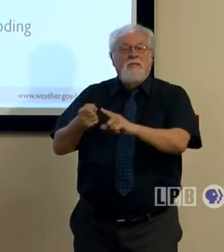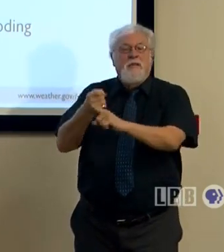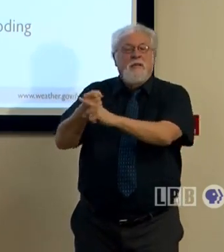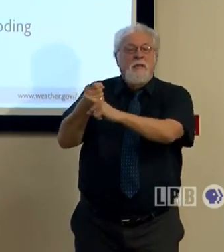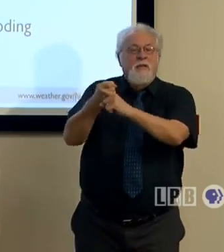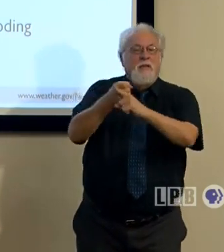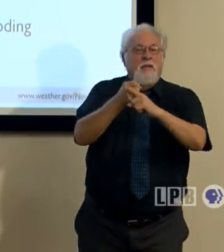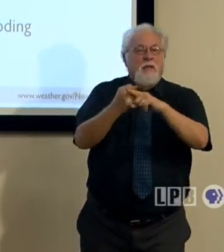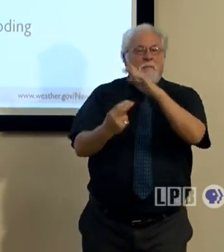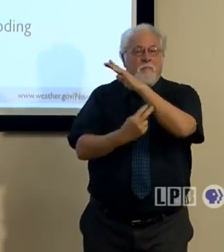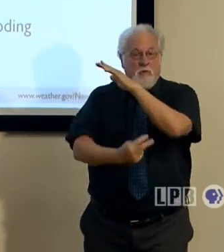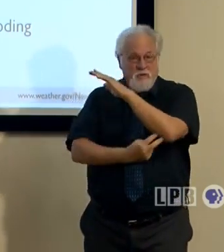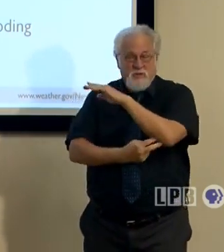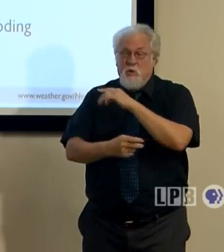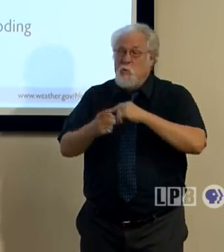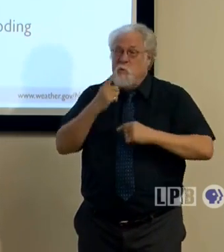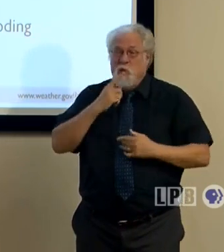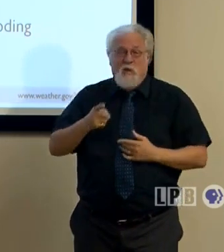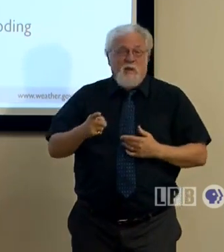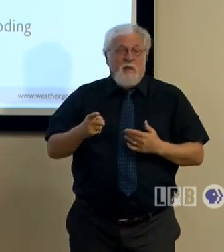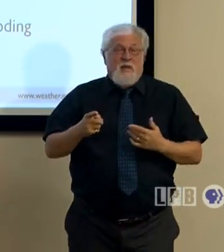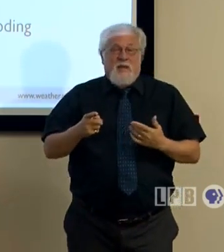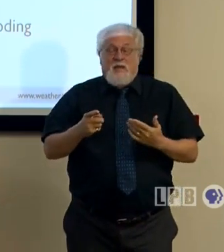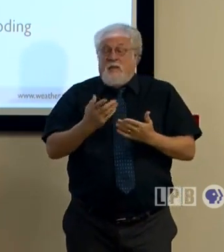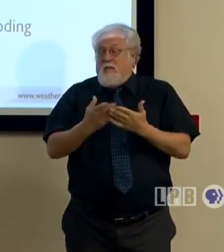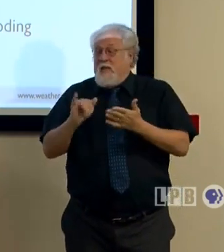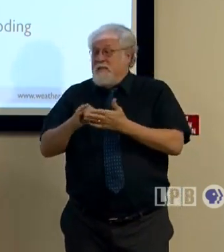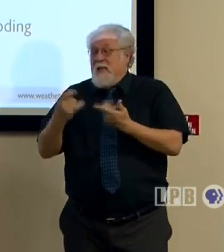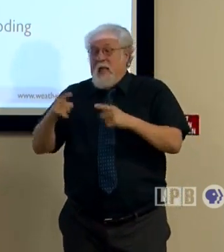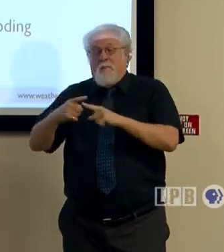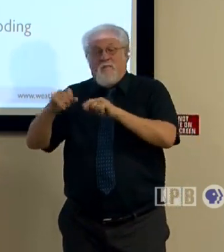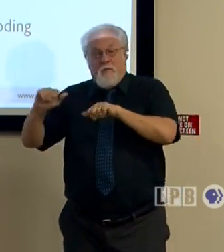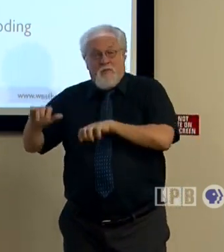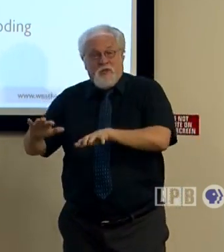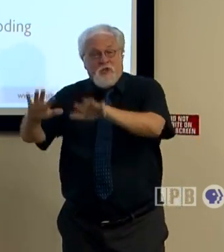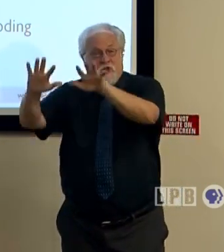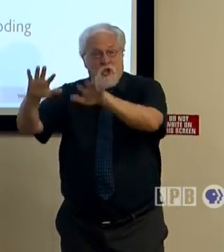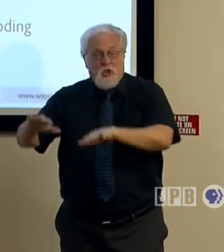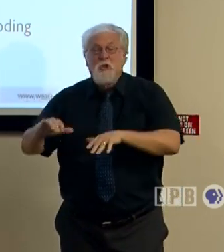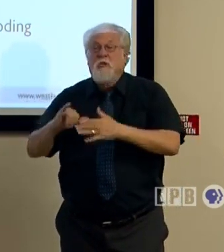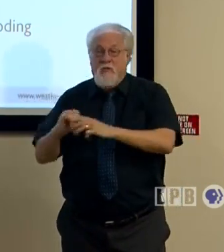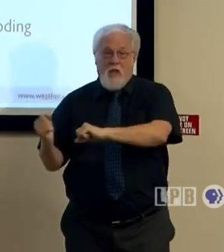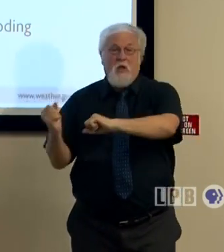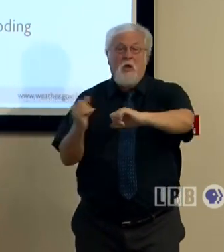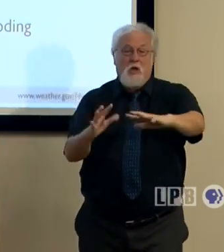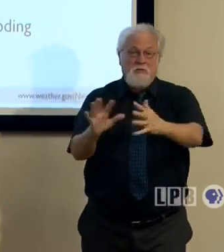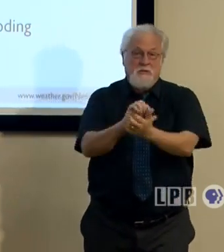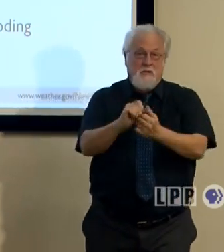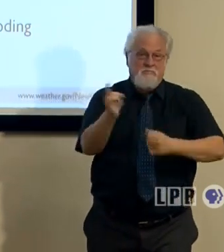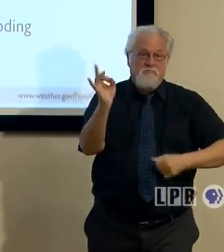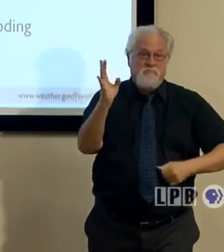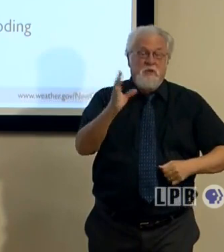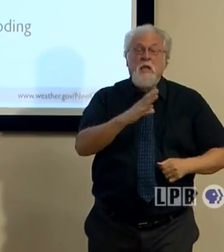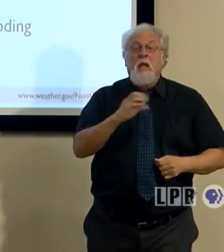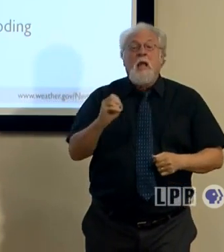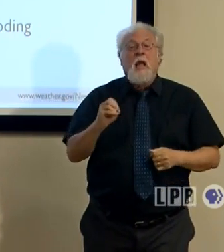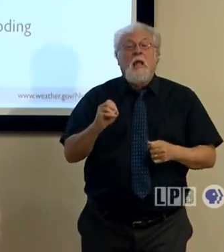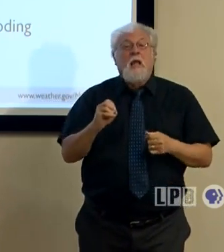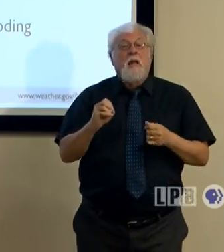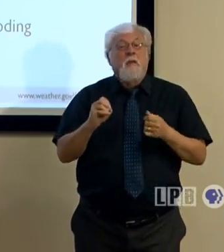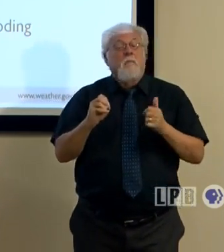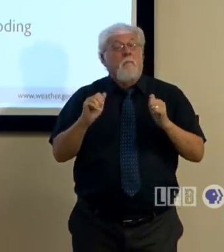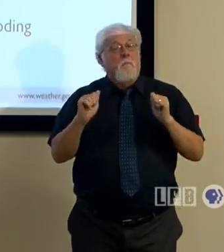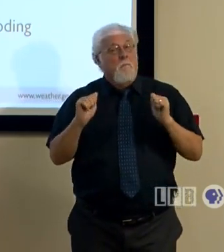So it's even the secondary things that occur from the surge that can also create a significant amount of damage. And with this, it's a